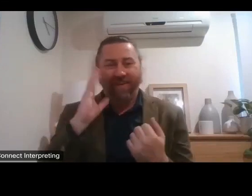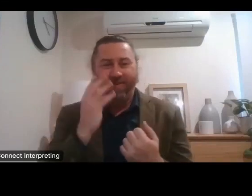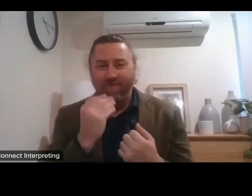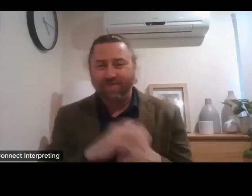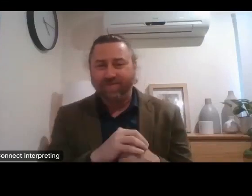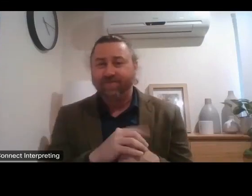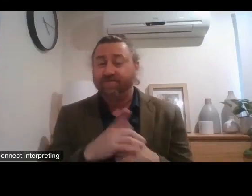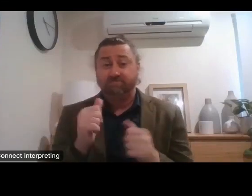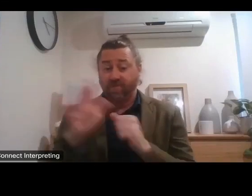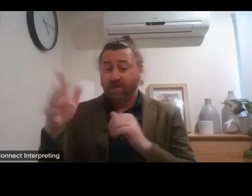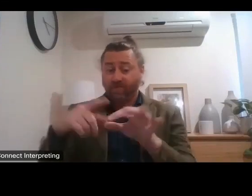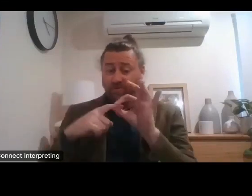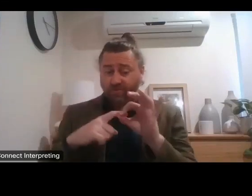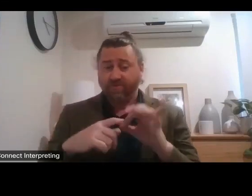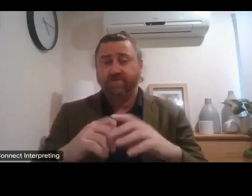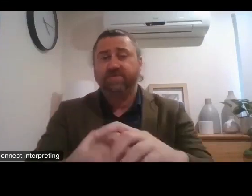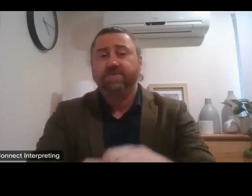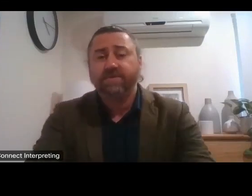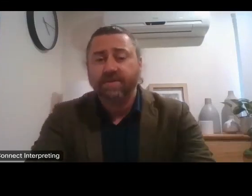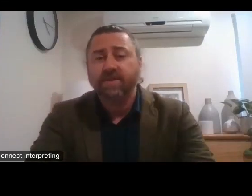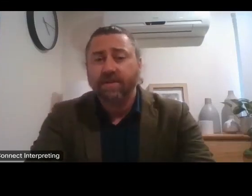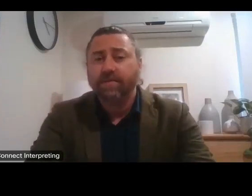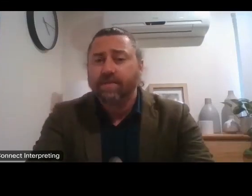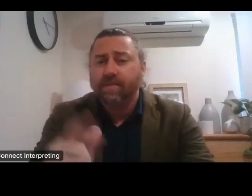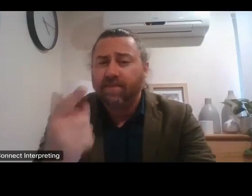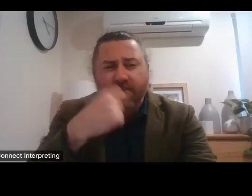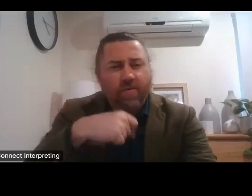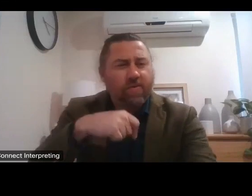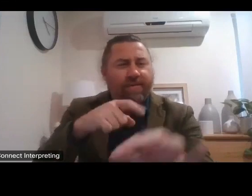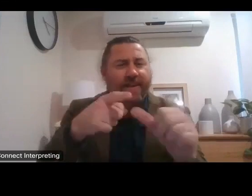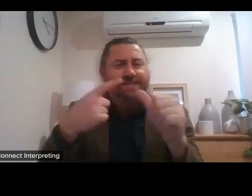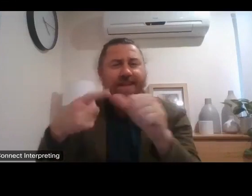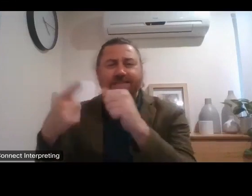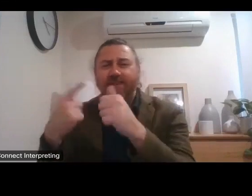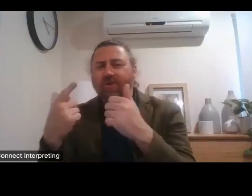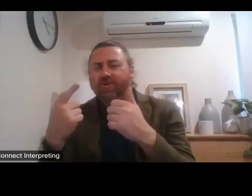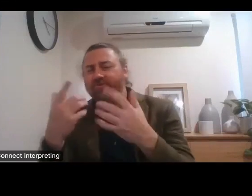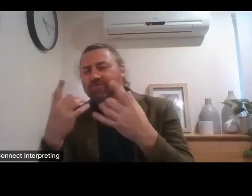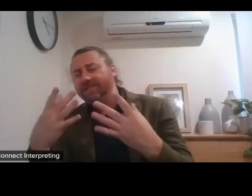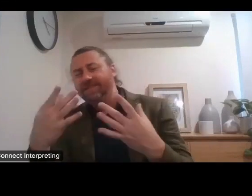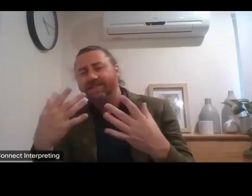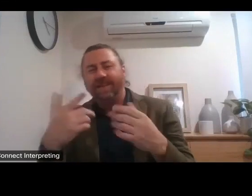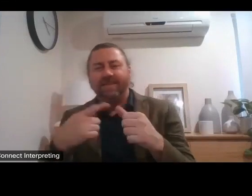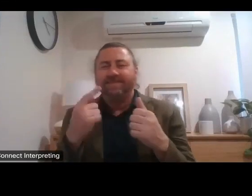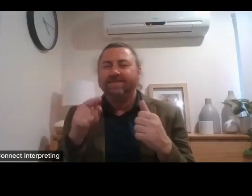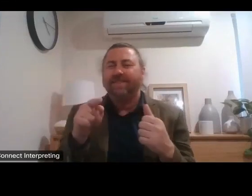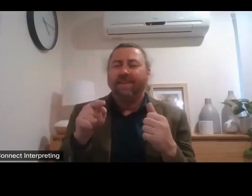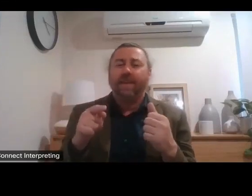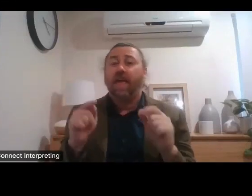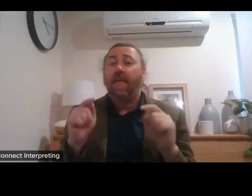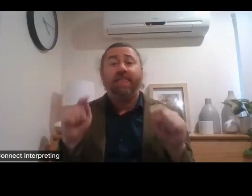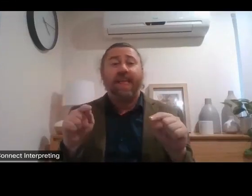question um and it's kind of already been answered by a couple of people this afternoon which is this is not going to be